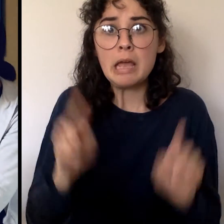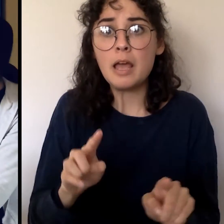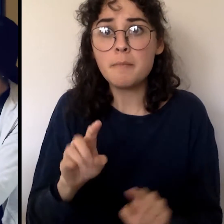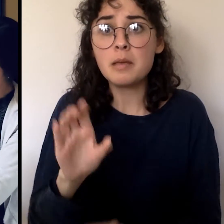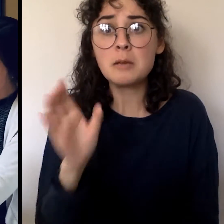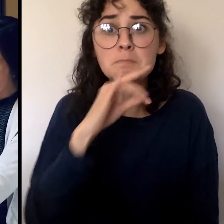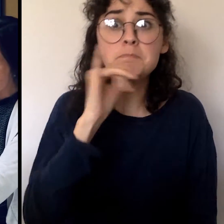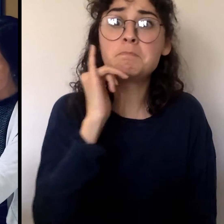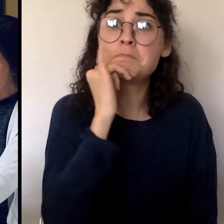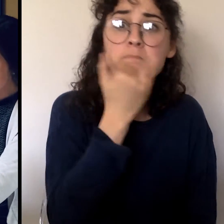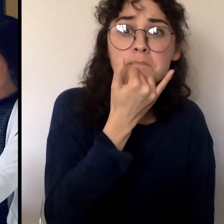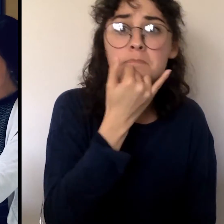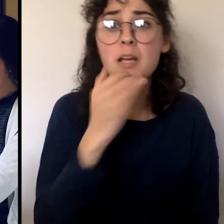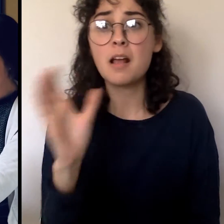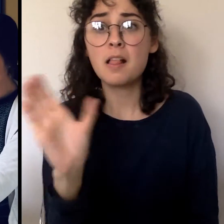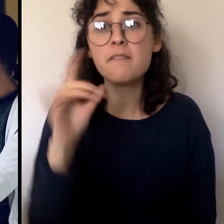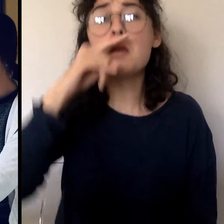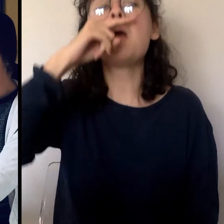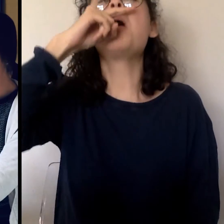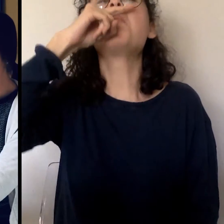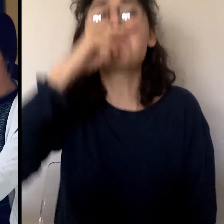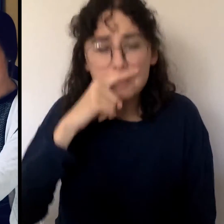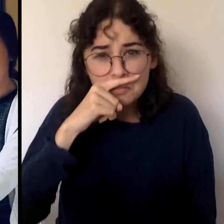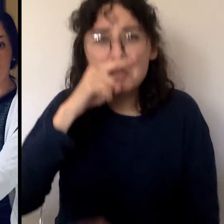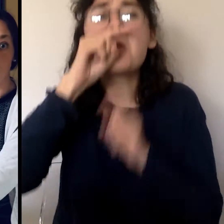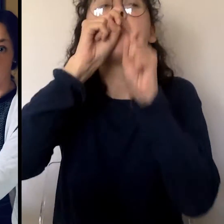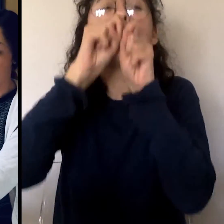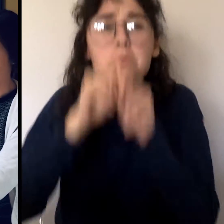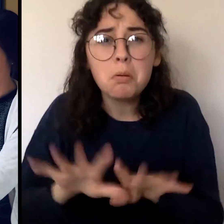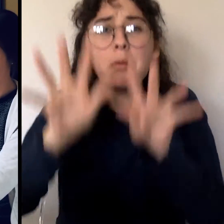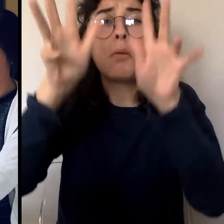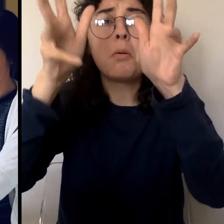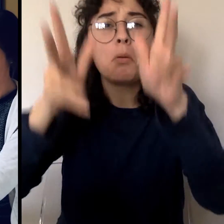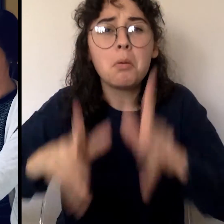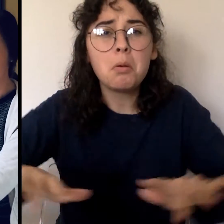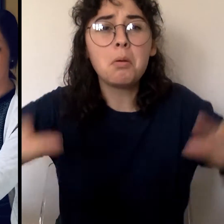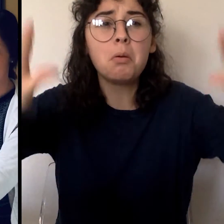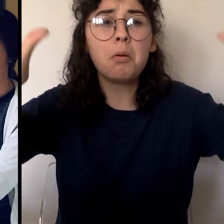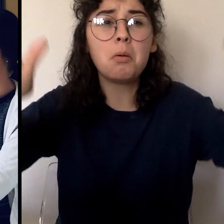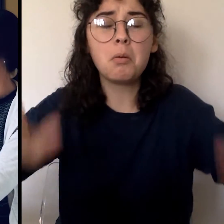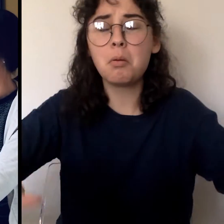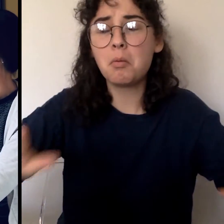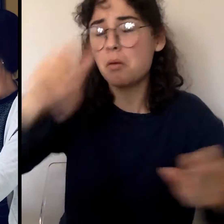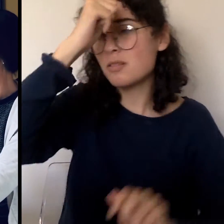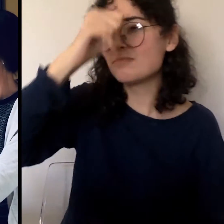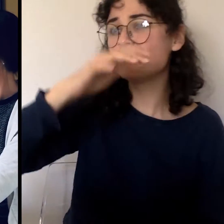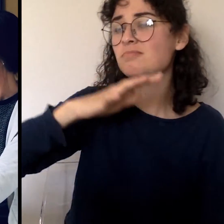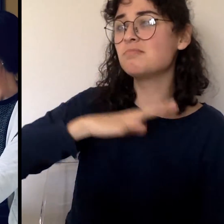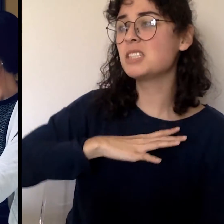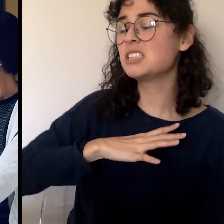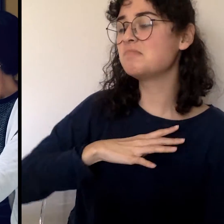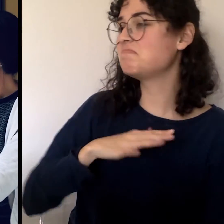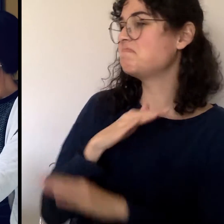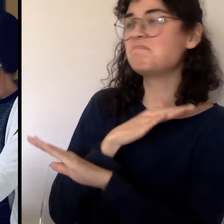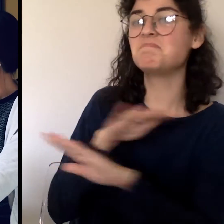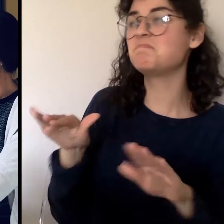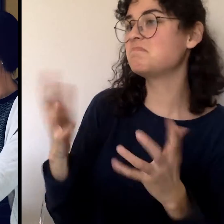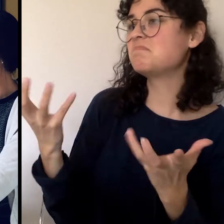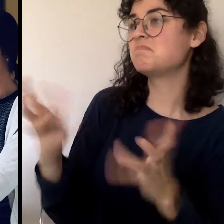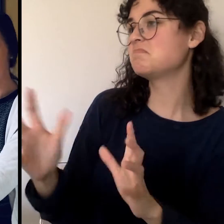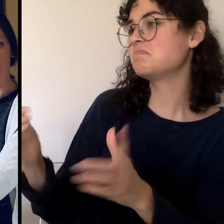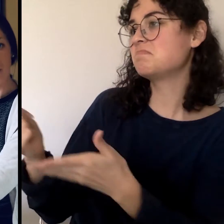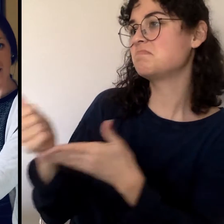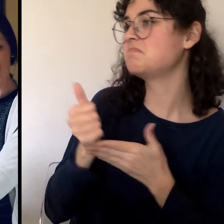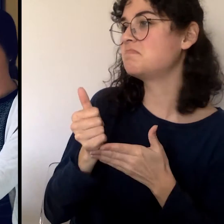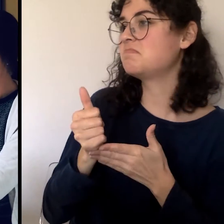Achoo! The man said he didn't need any more help. We went down the street. We saw